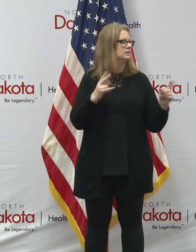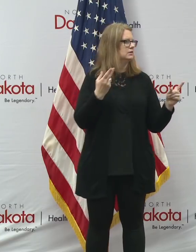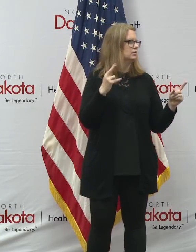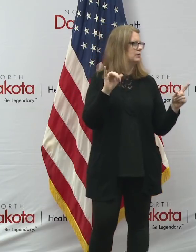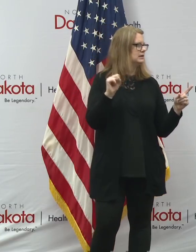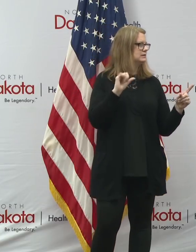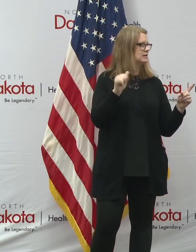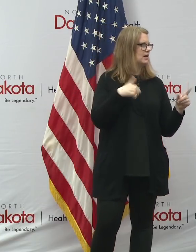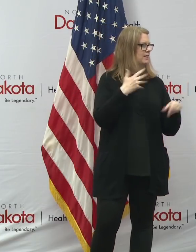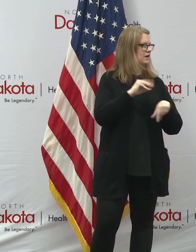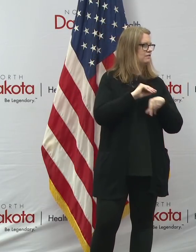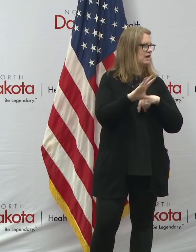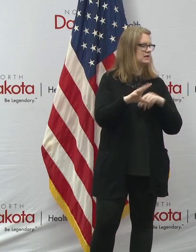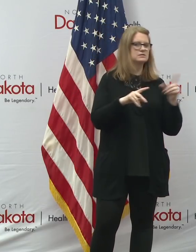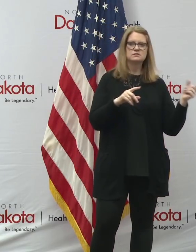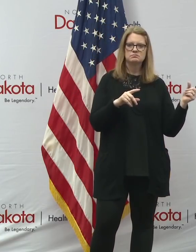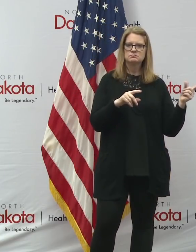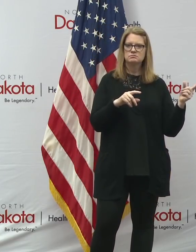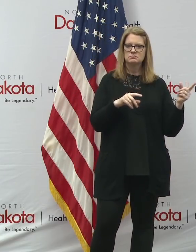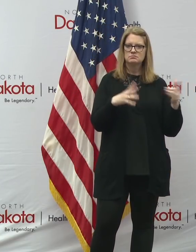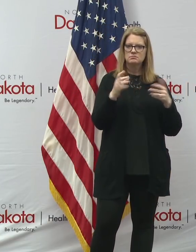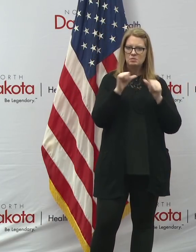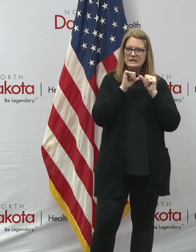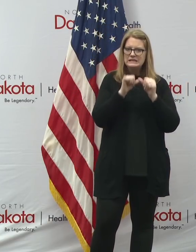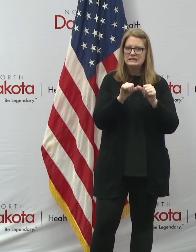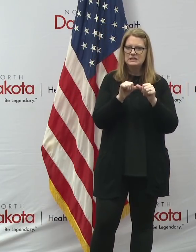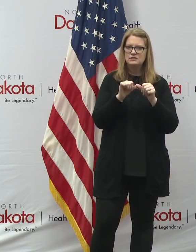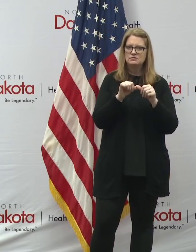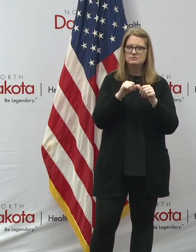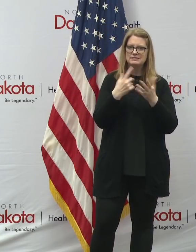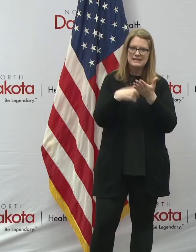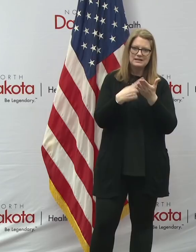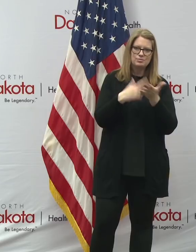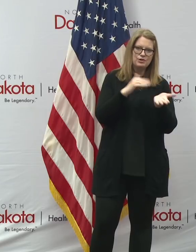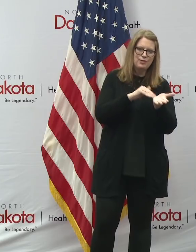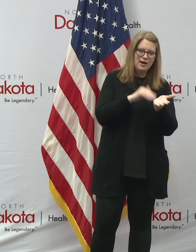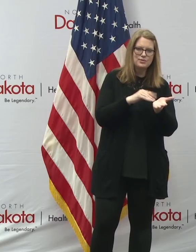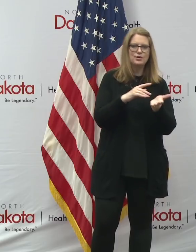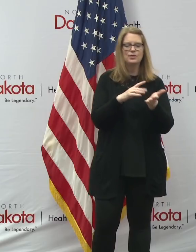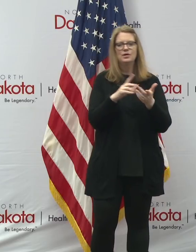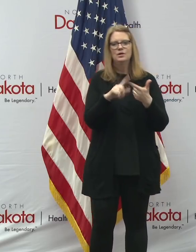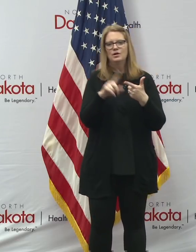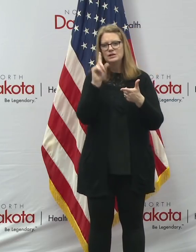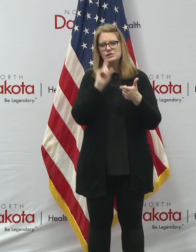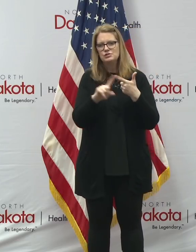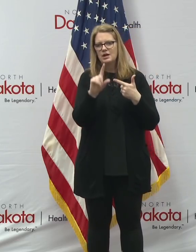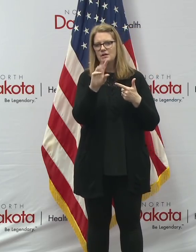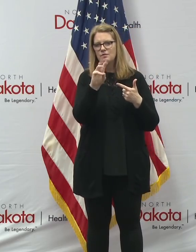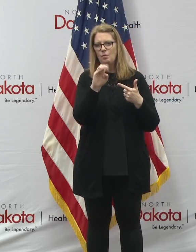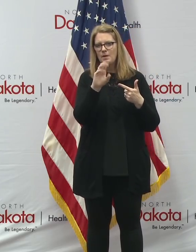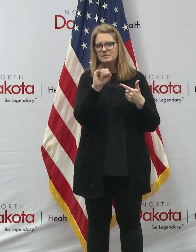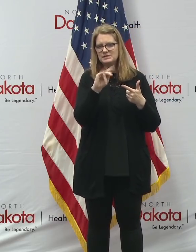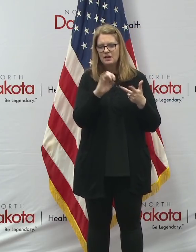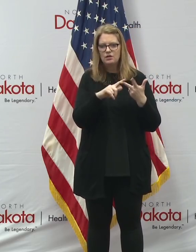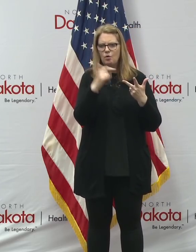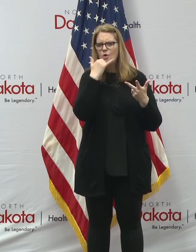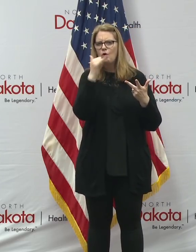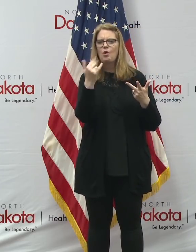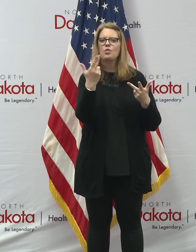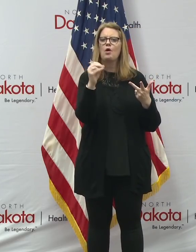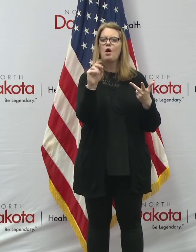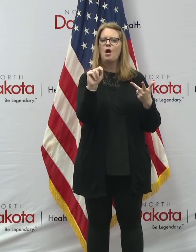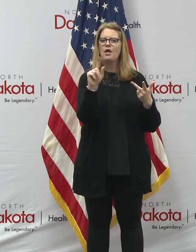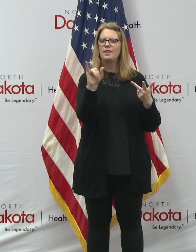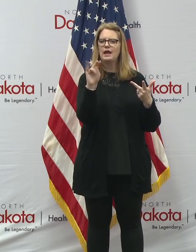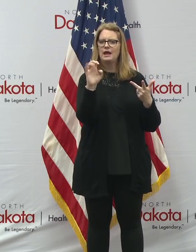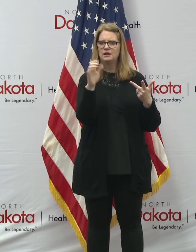advice on that, but I would say we'll keep publishing those. talk to your provider or check the website or call one of the hotlines because we know